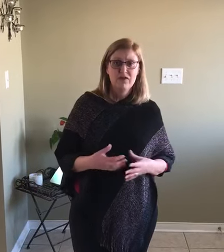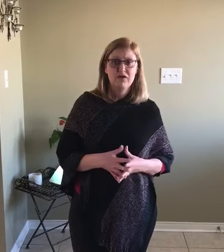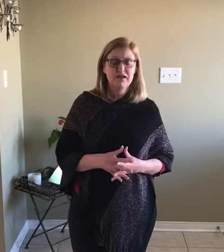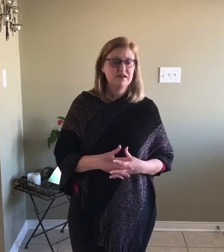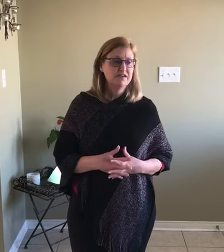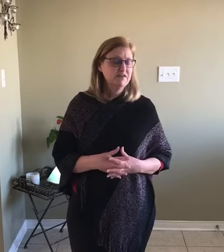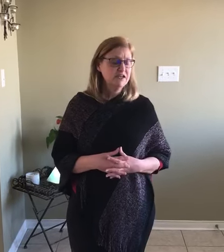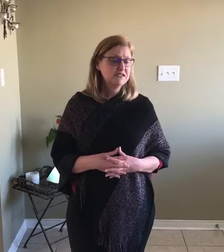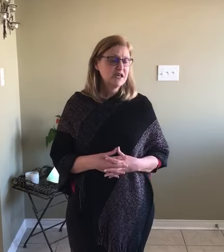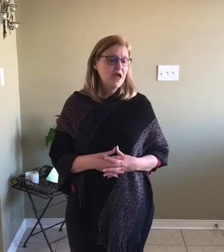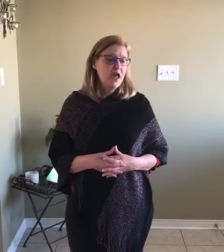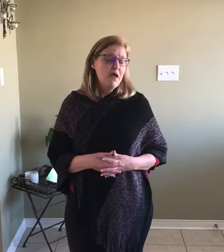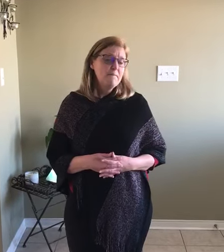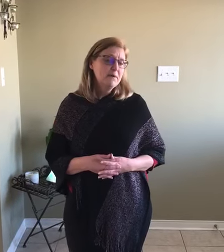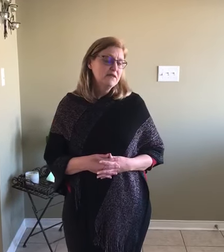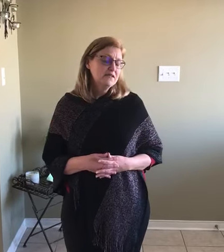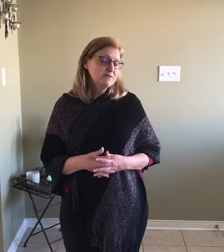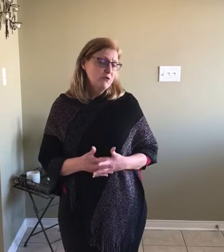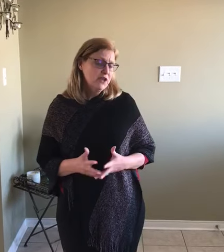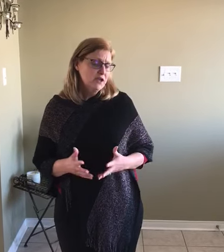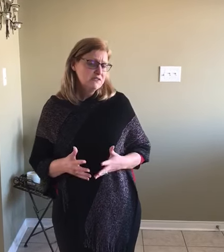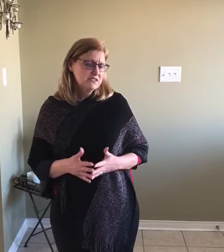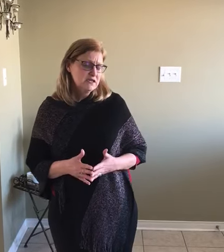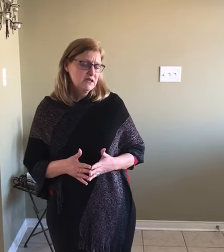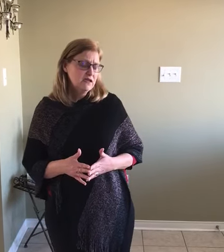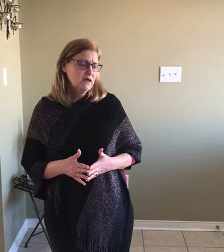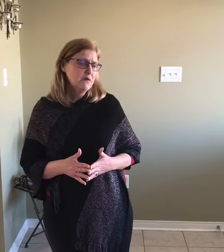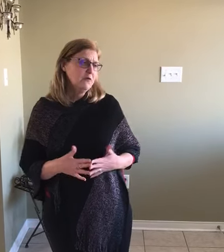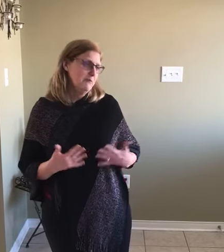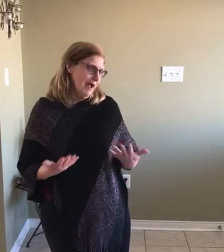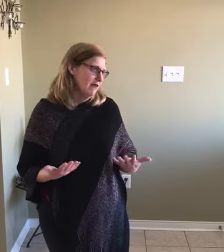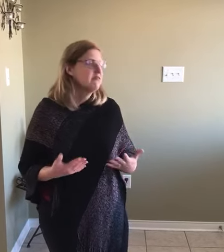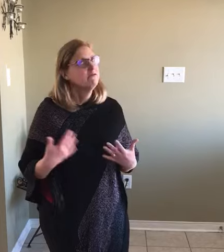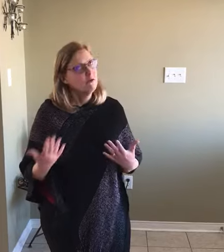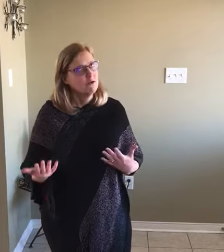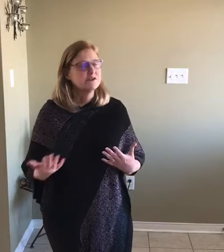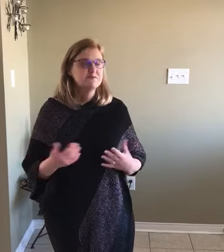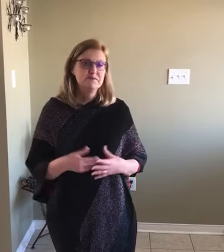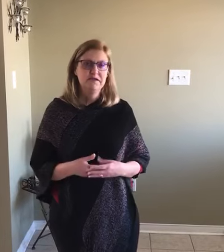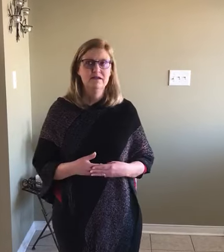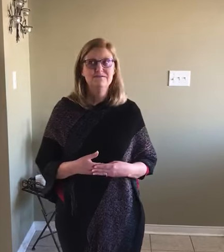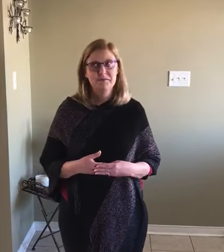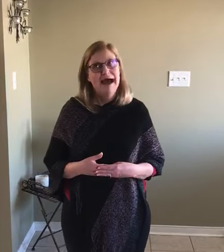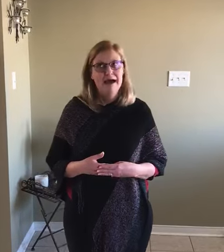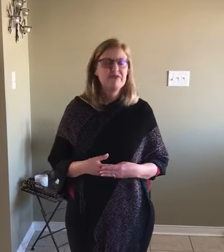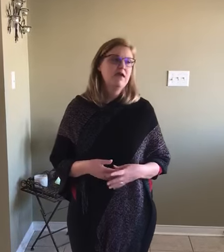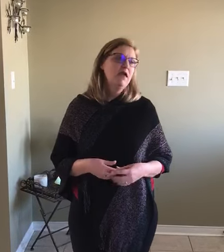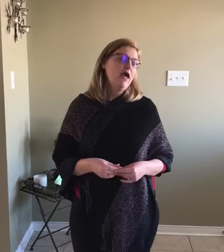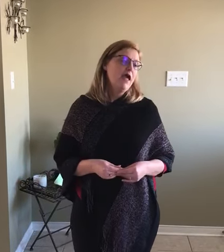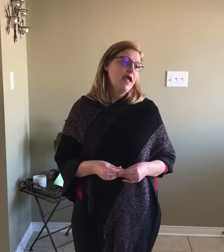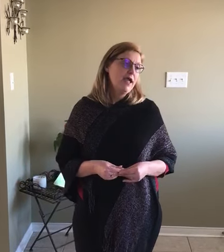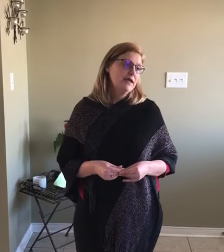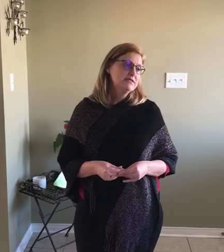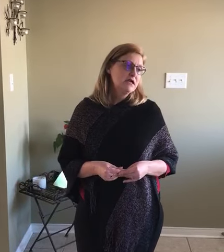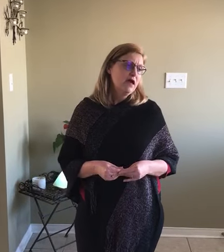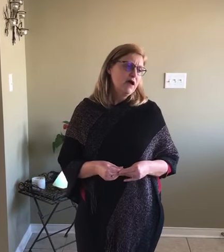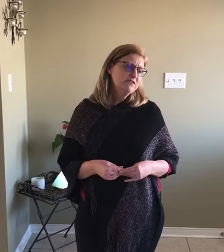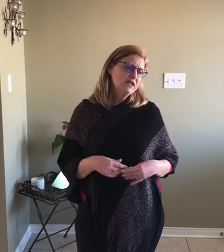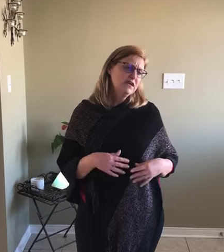all the activities. But this morning I was thinking about math, of course. Miss P loves math. And I was thinking